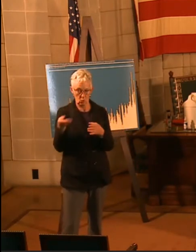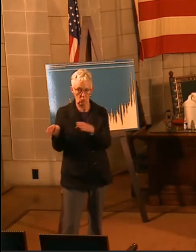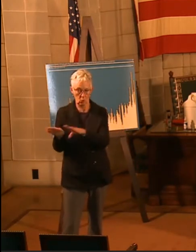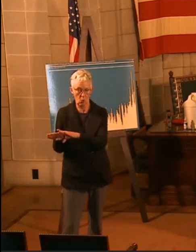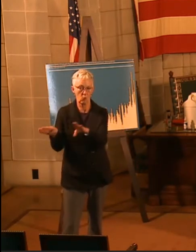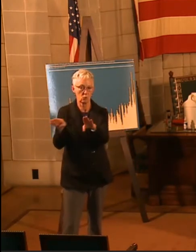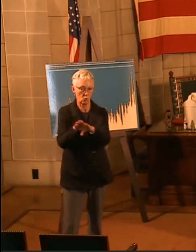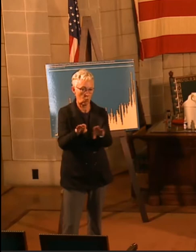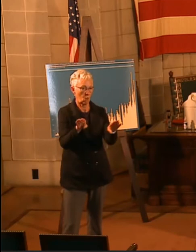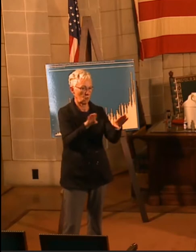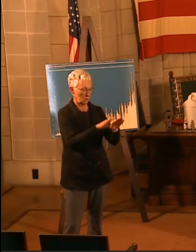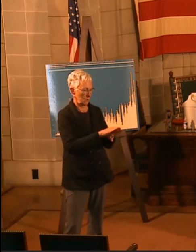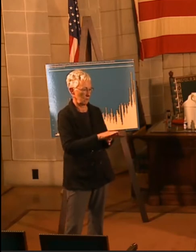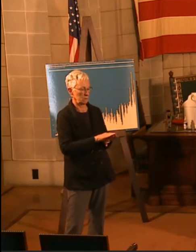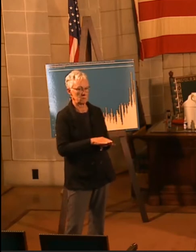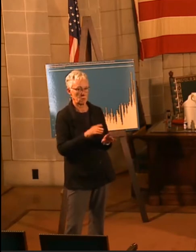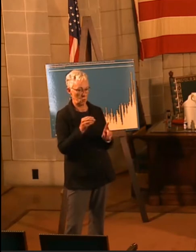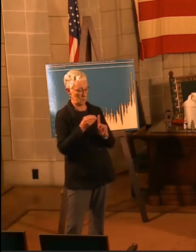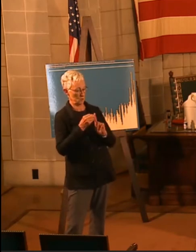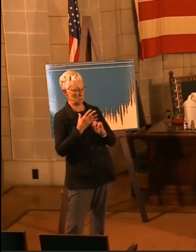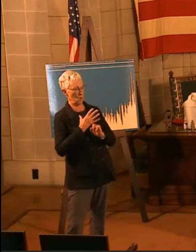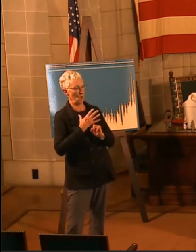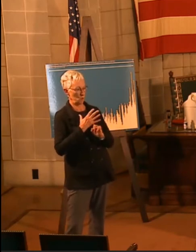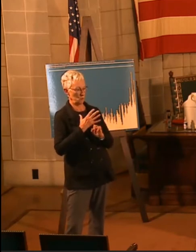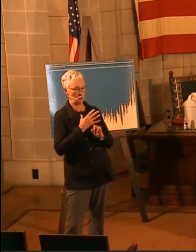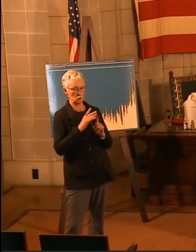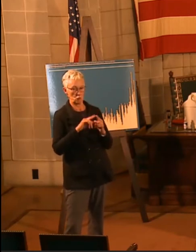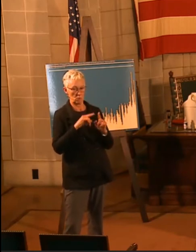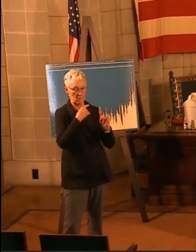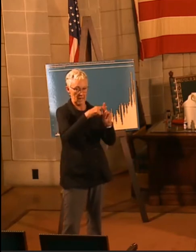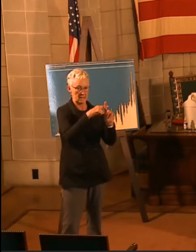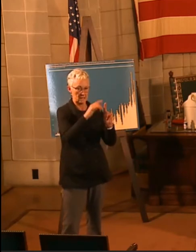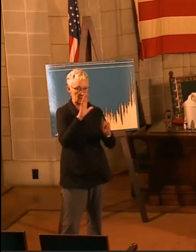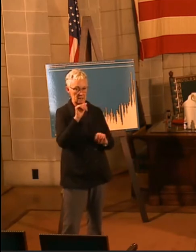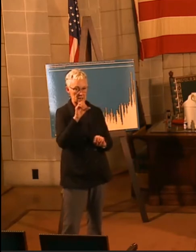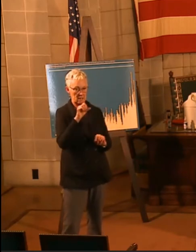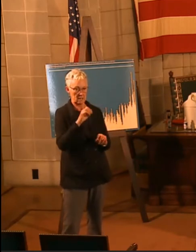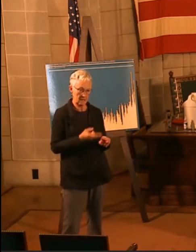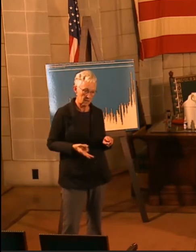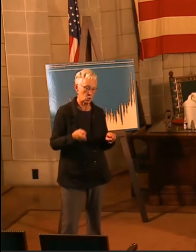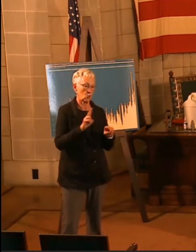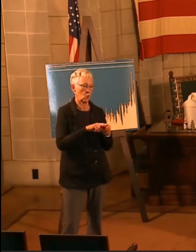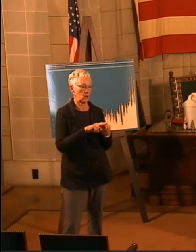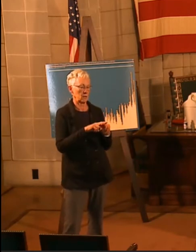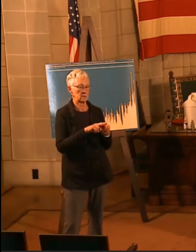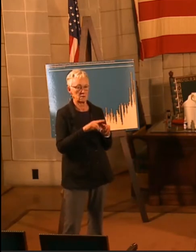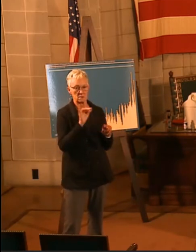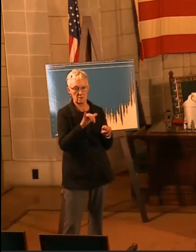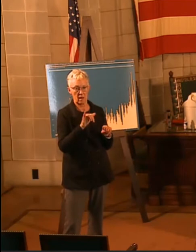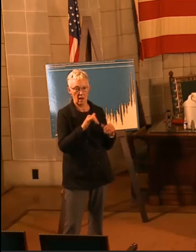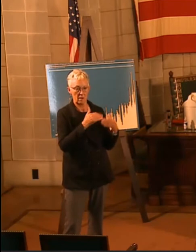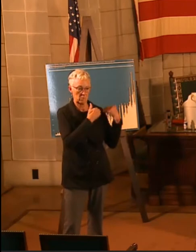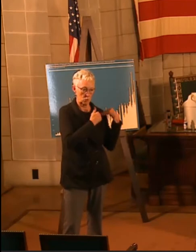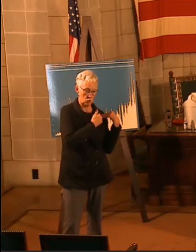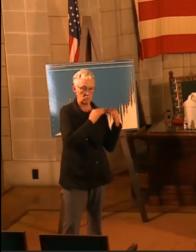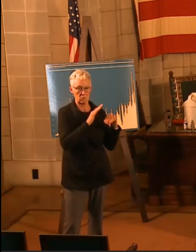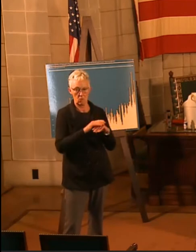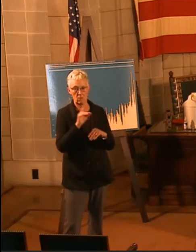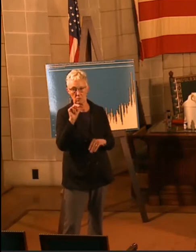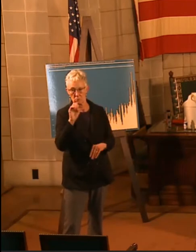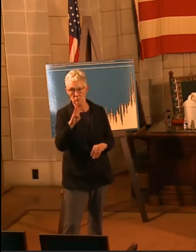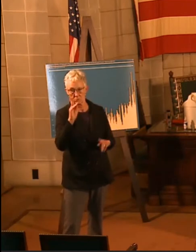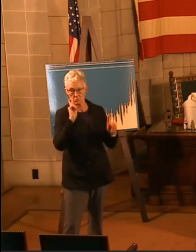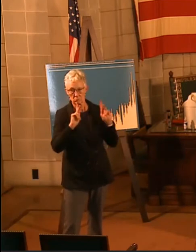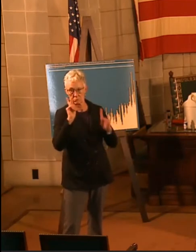team. Exposure to positive cases exponentially increases COVID-19's impact on Nebraskans. So, again,